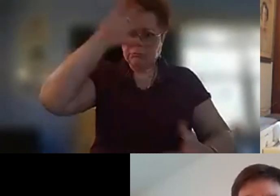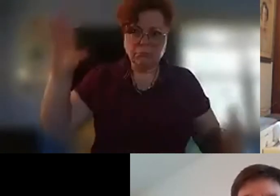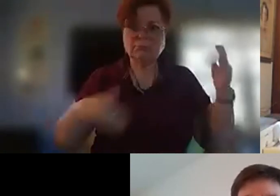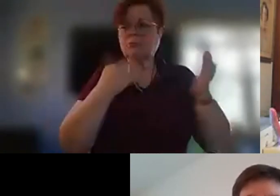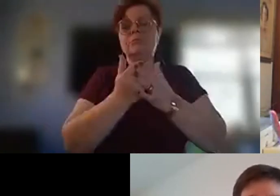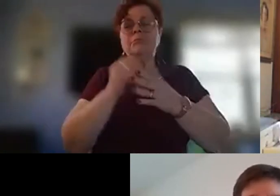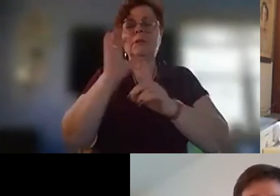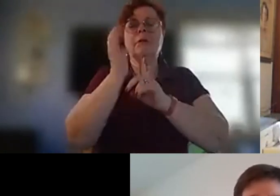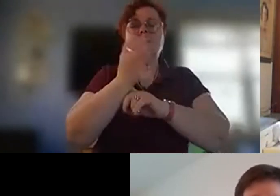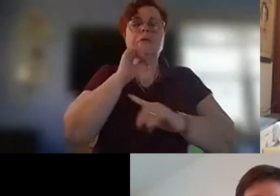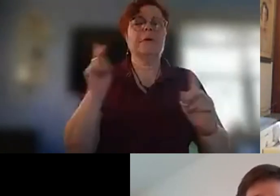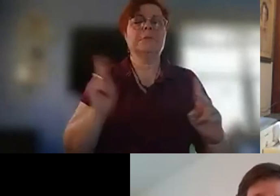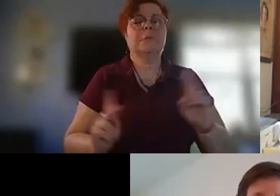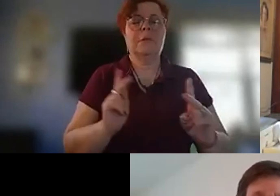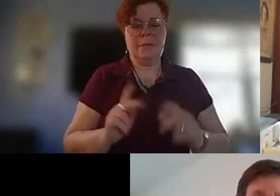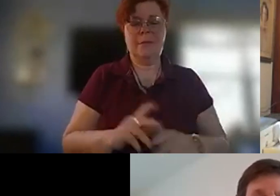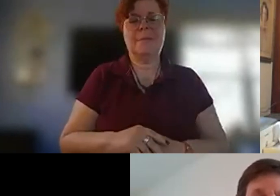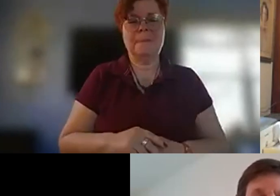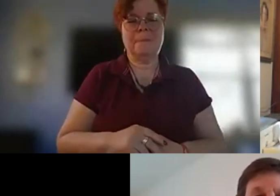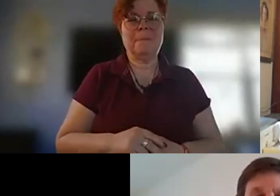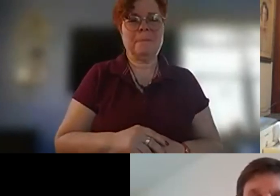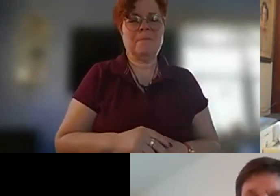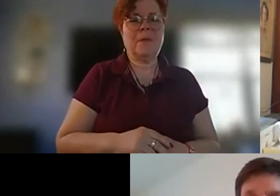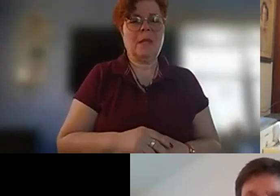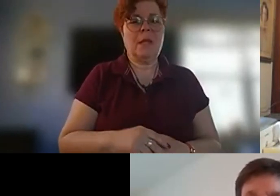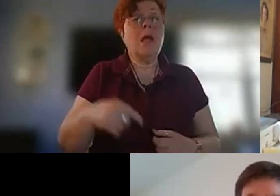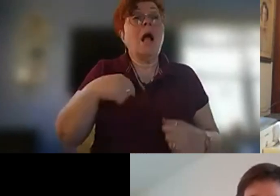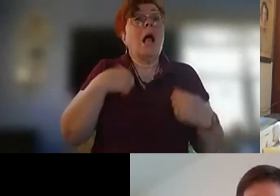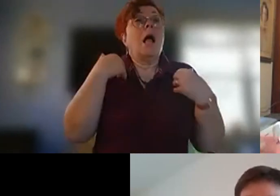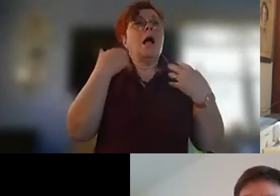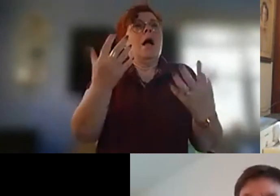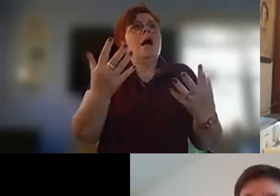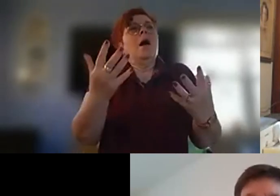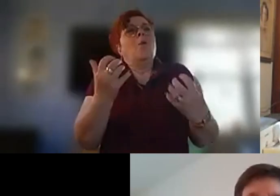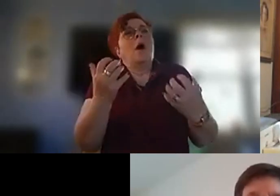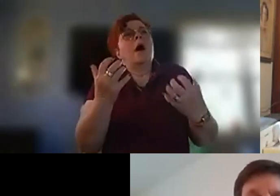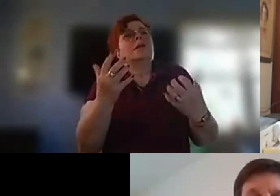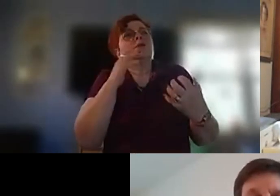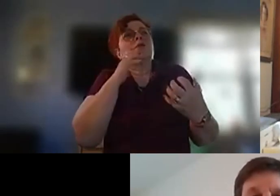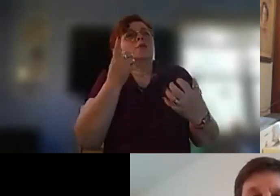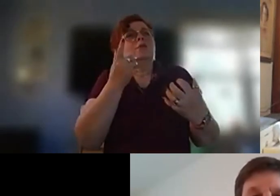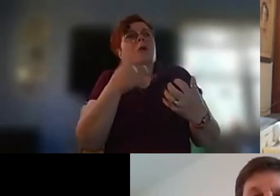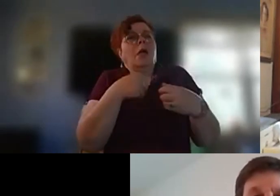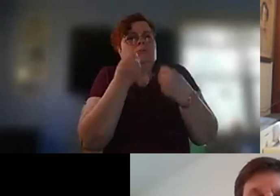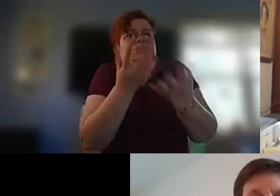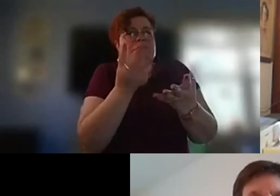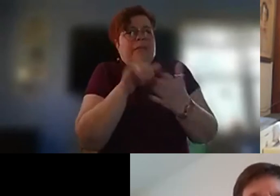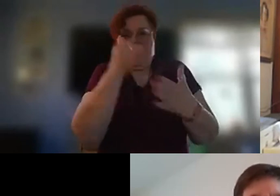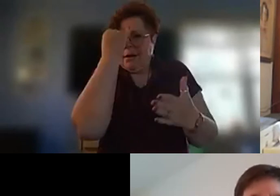so um i just wanted to sort of elaborate that idea too that it we might think